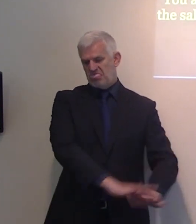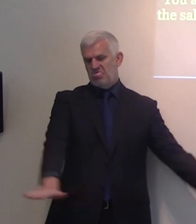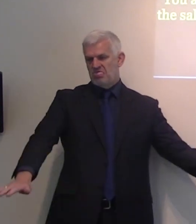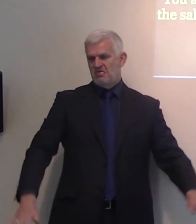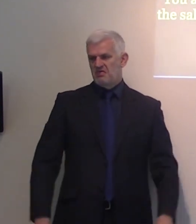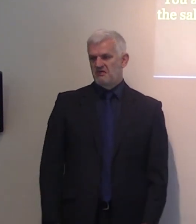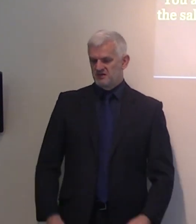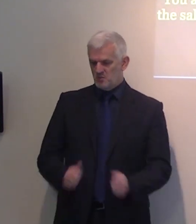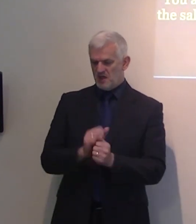foot of man.